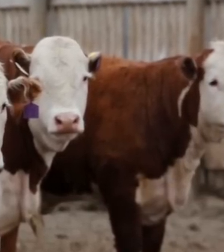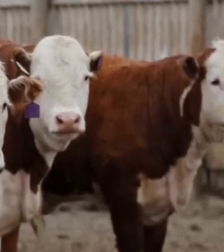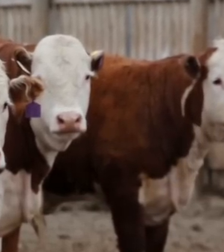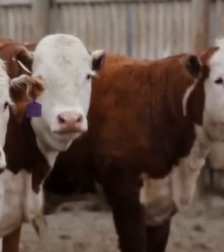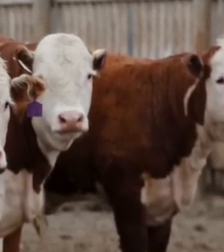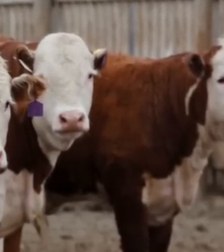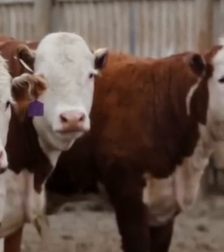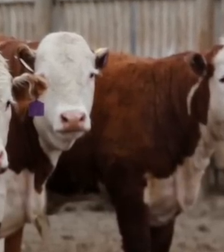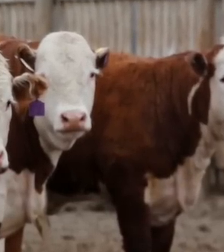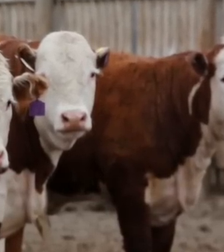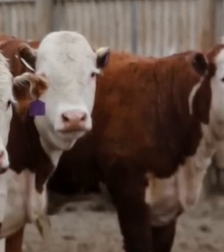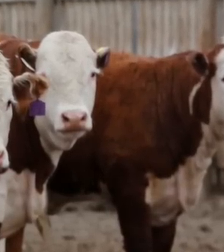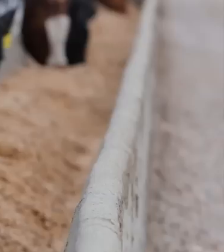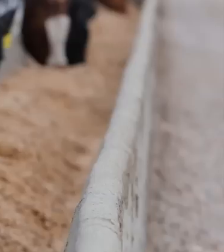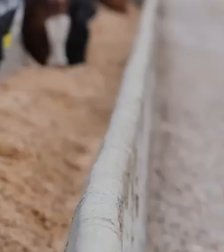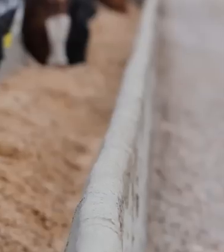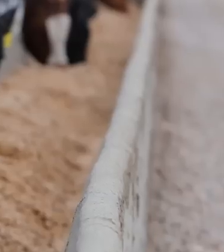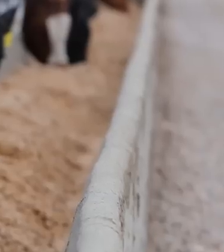a year.